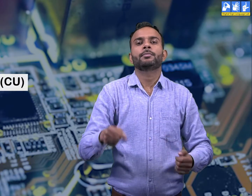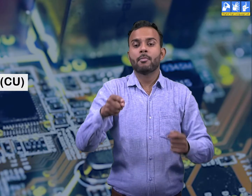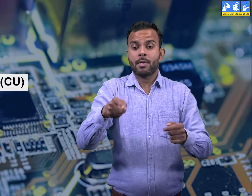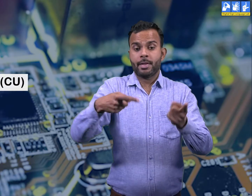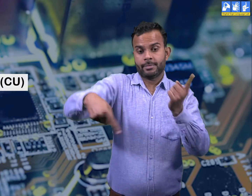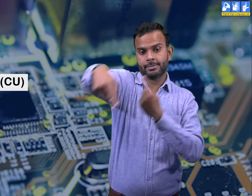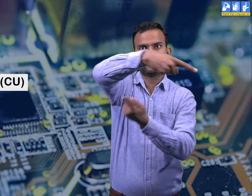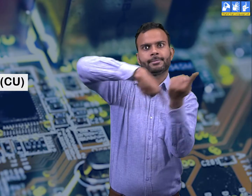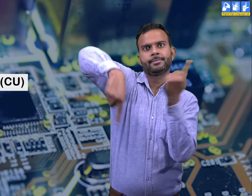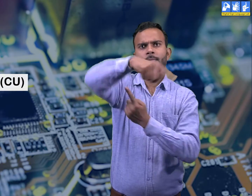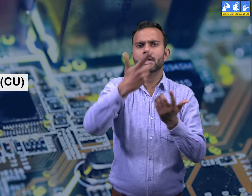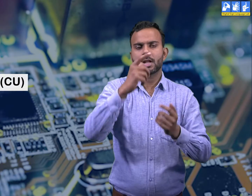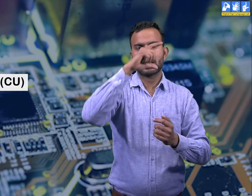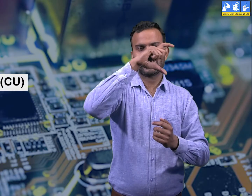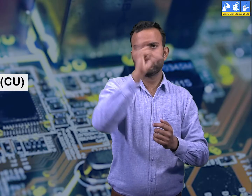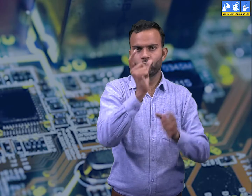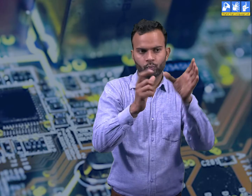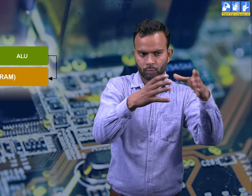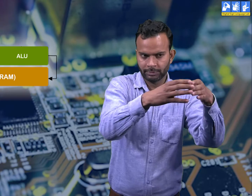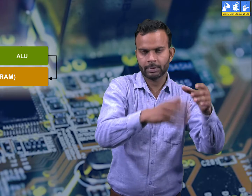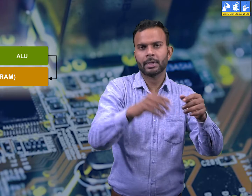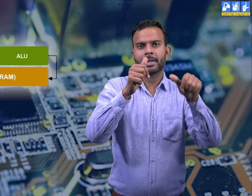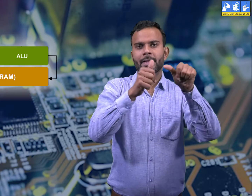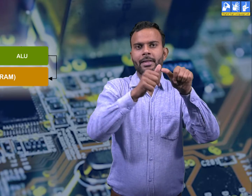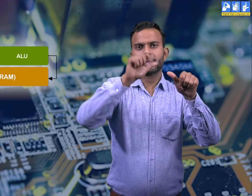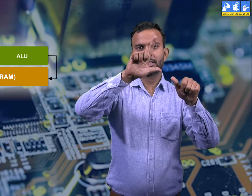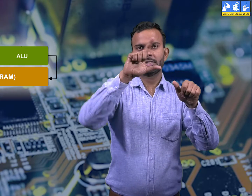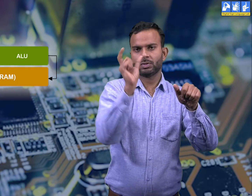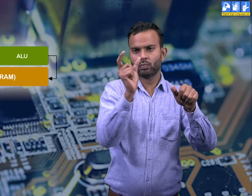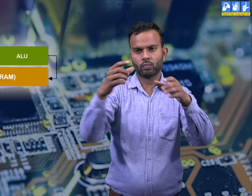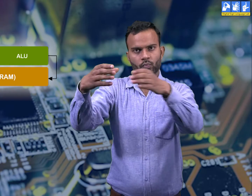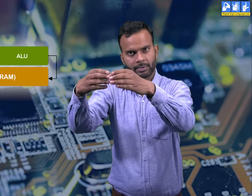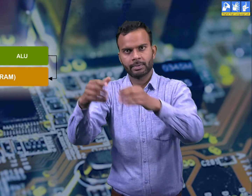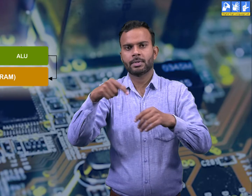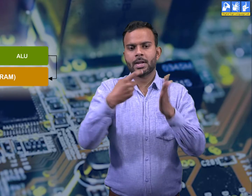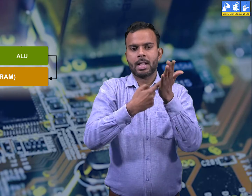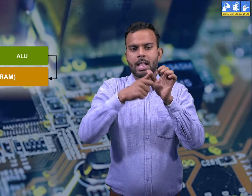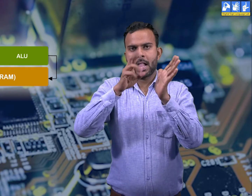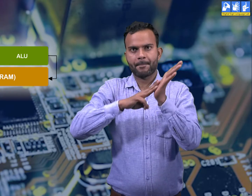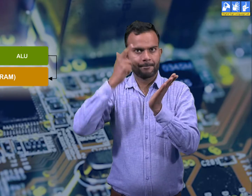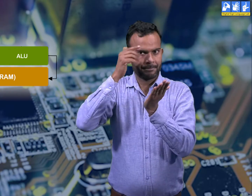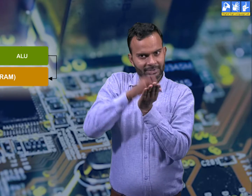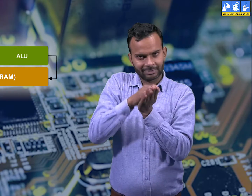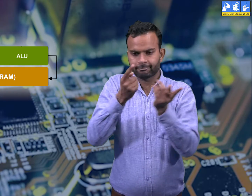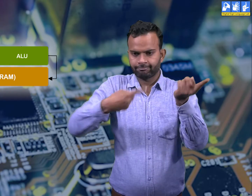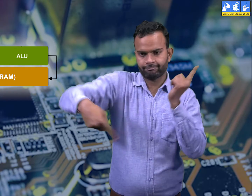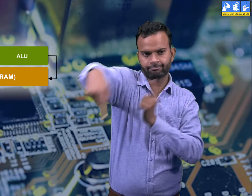The complete processing is done by CPU through its parts and memory.